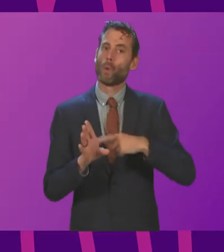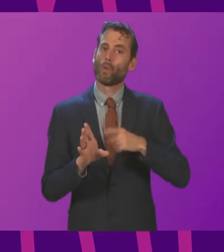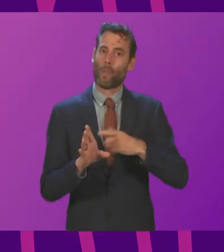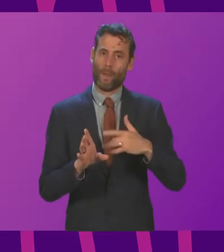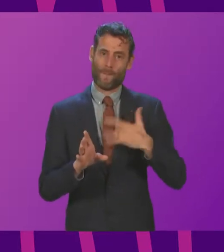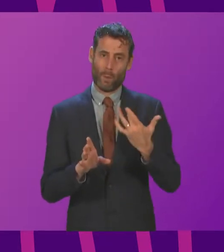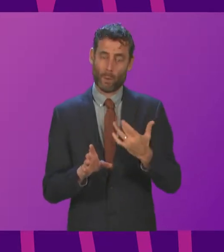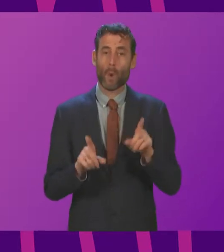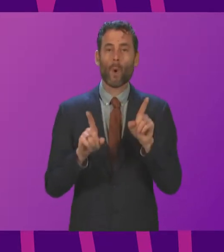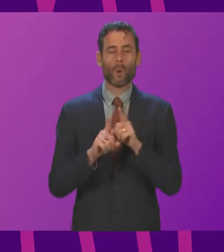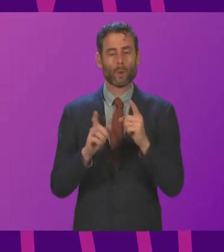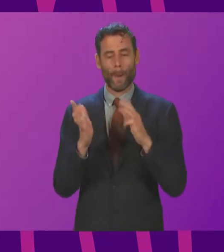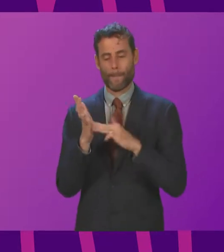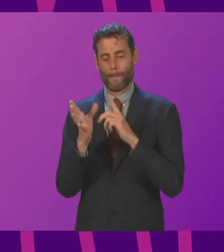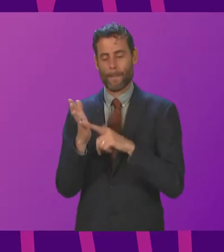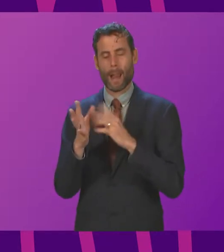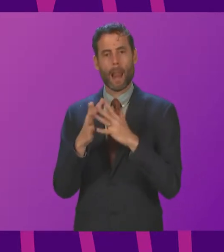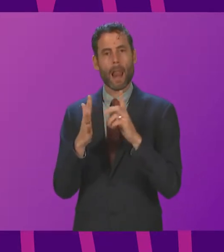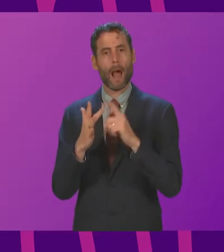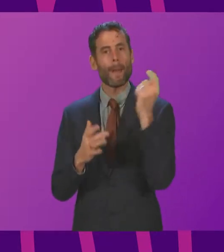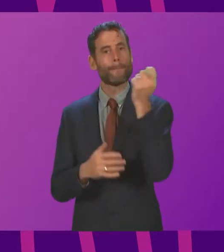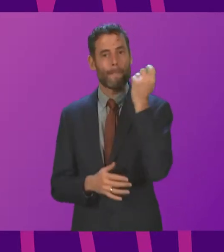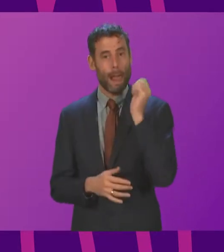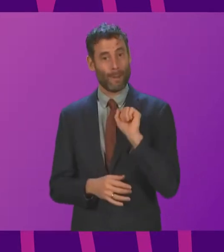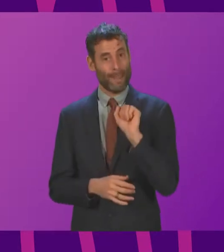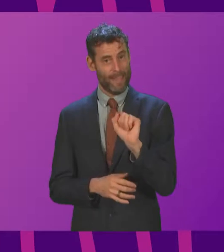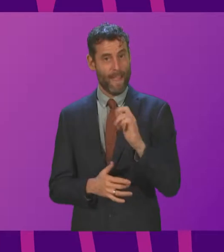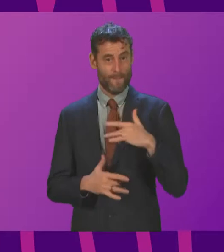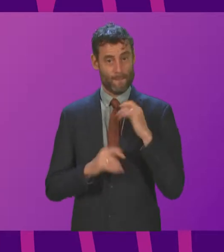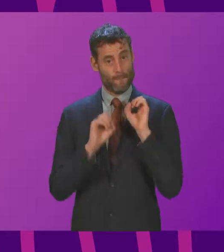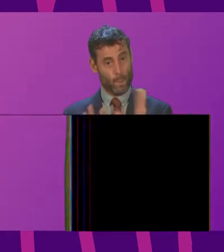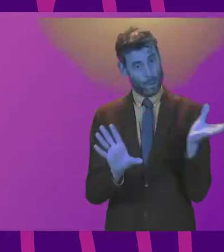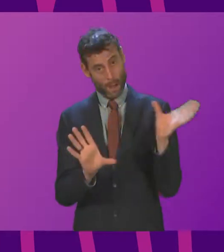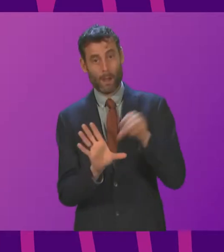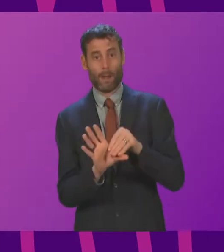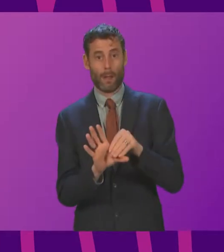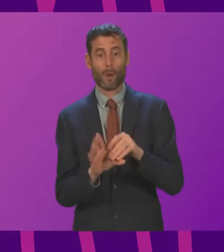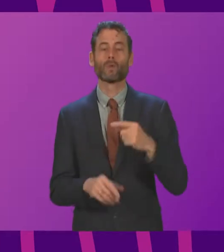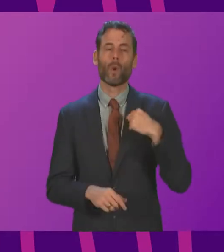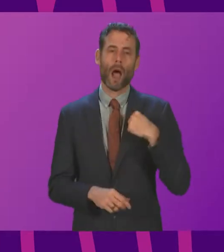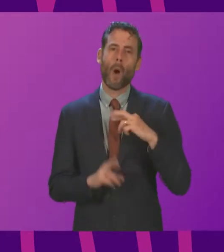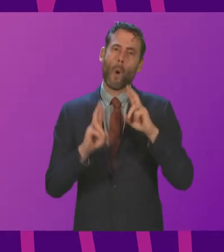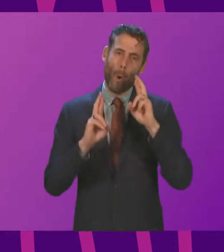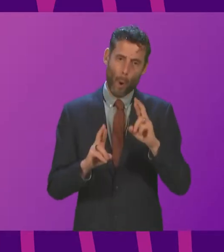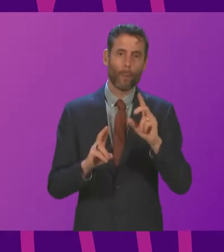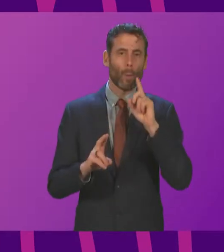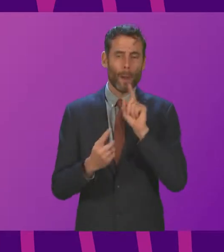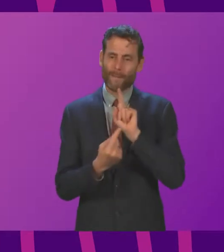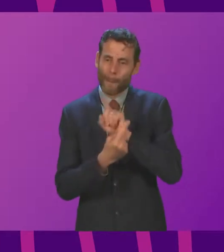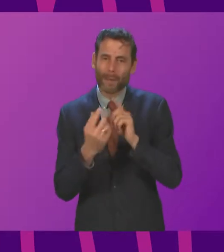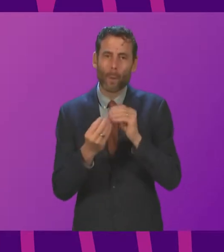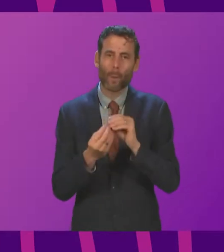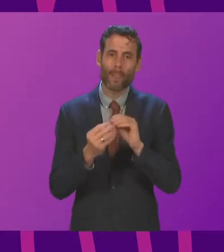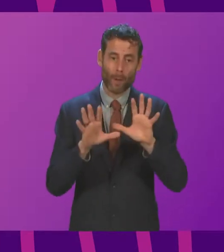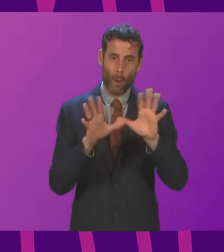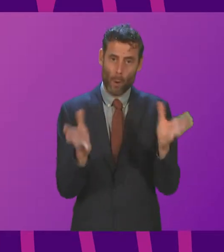example, through our Malawi Climate Leaders programme. I expect to have a number of meetings with representatives of the Global South over the next two weeks to